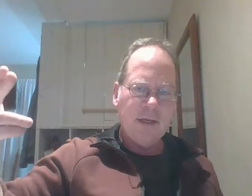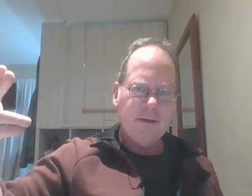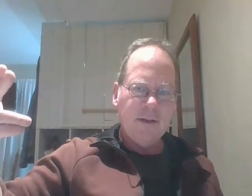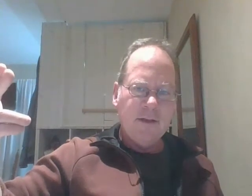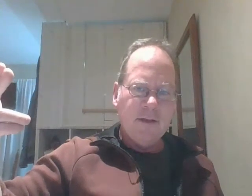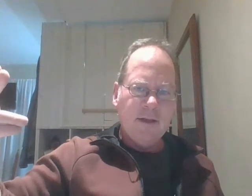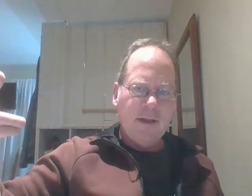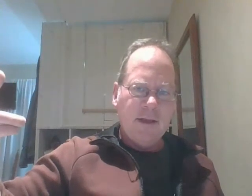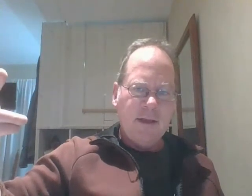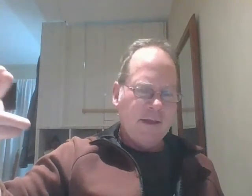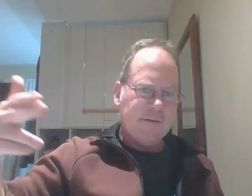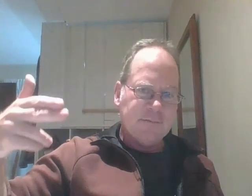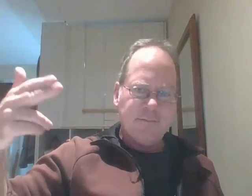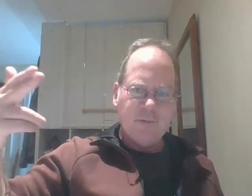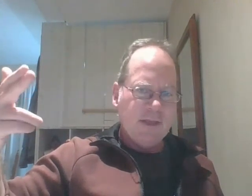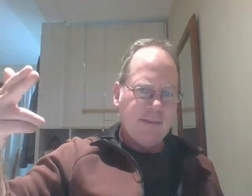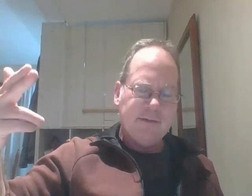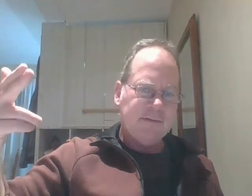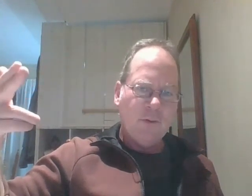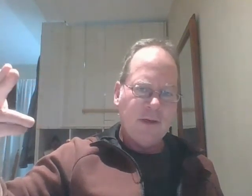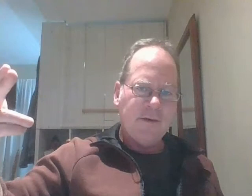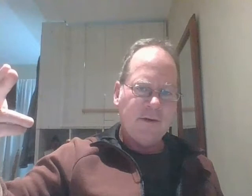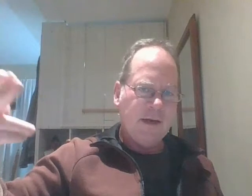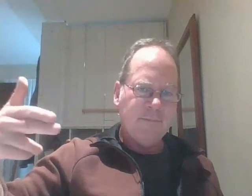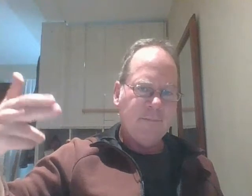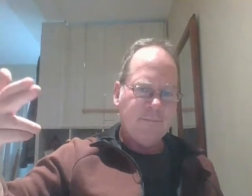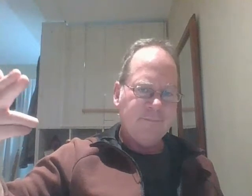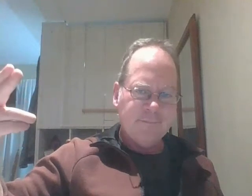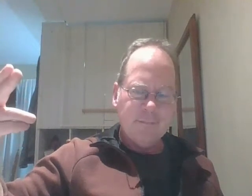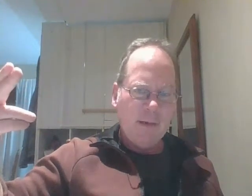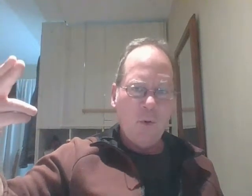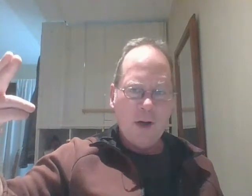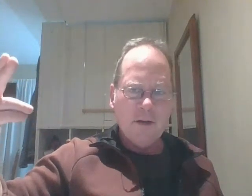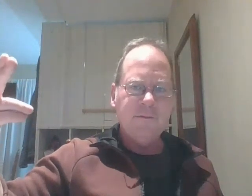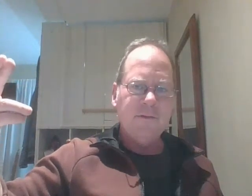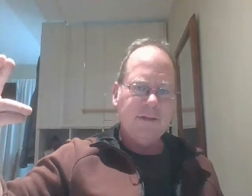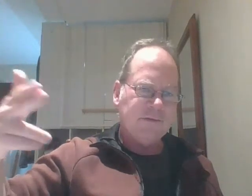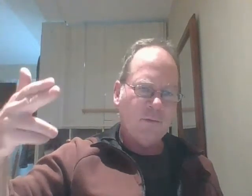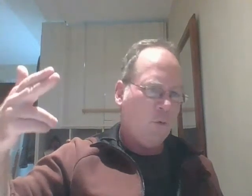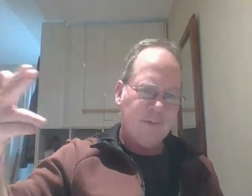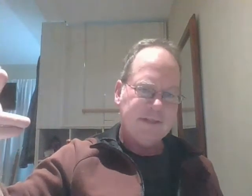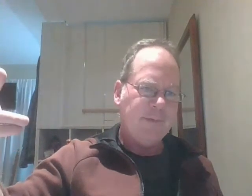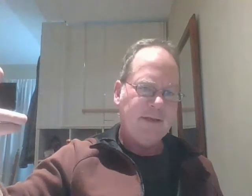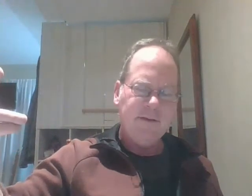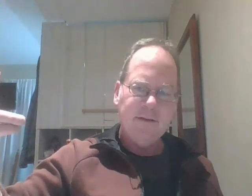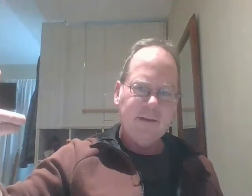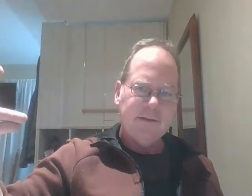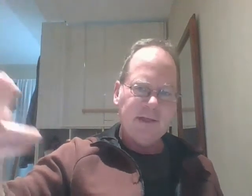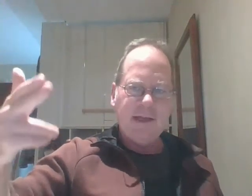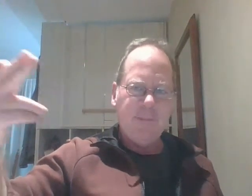and there's some unique things going on there that i'm i'm aware of that's the only reason i pick it it's not like i picked